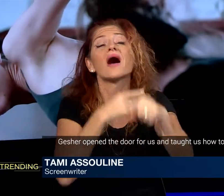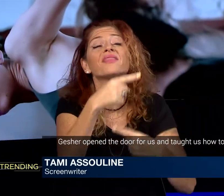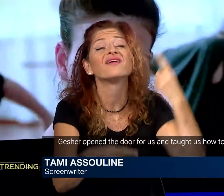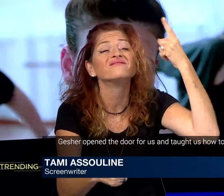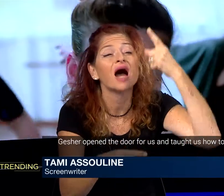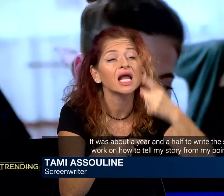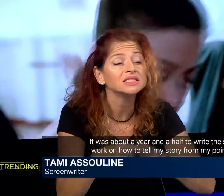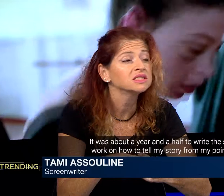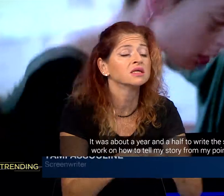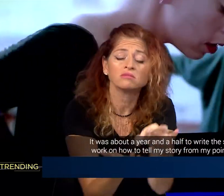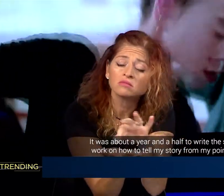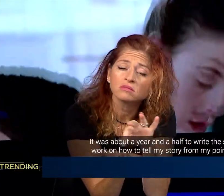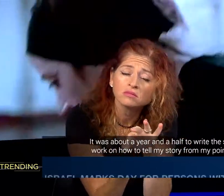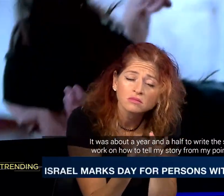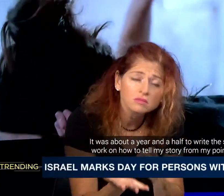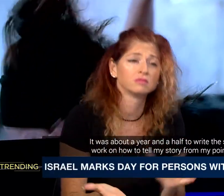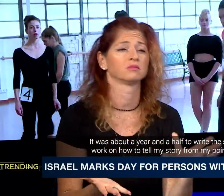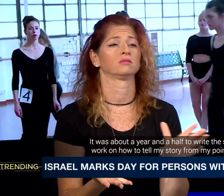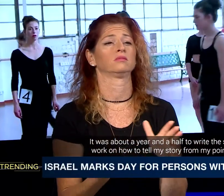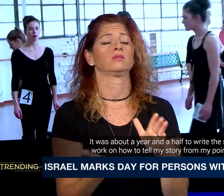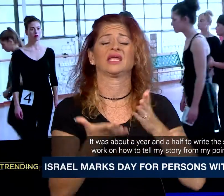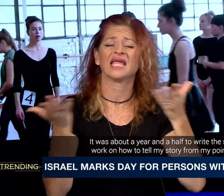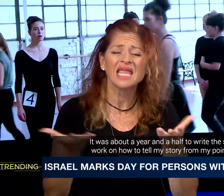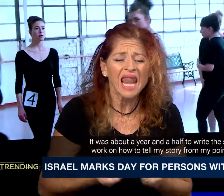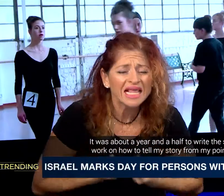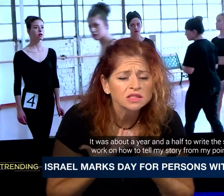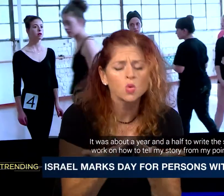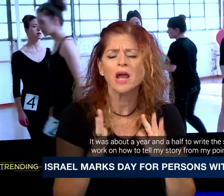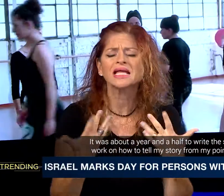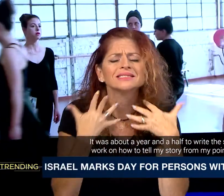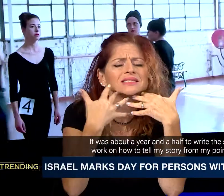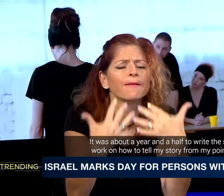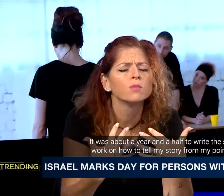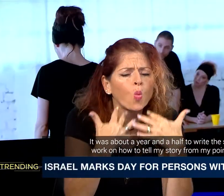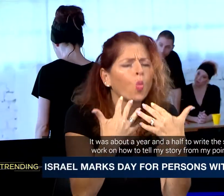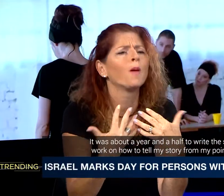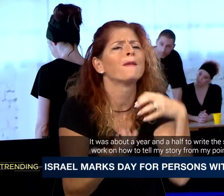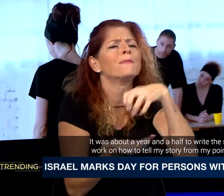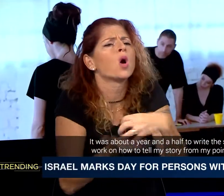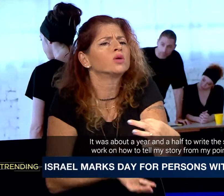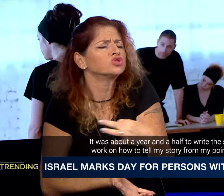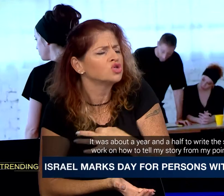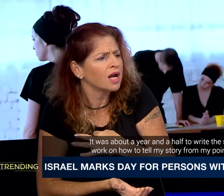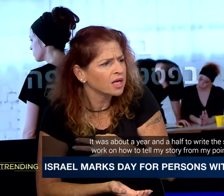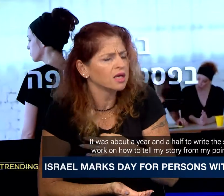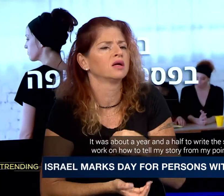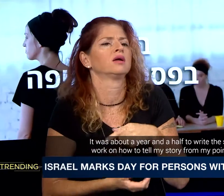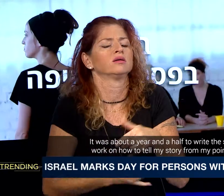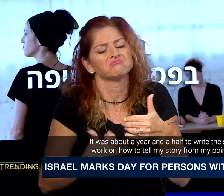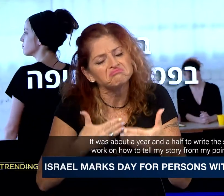to do it. It was about a year and a half how to write the script, how to do it, how to tell the story, how to tell it from my point of